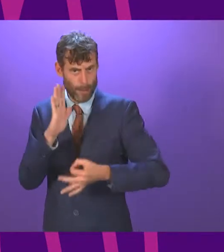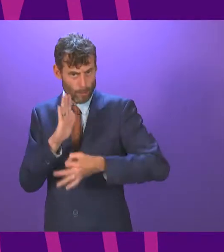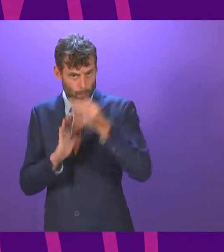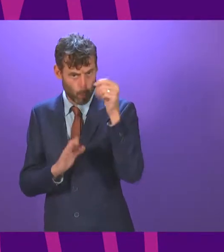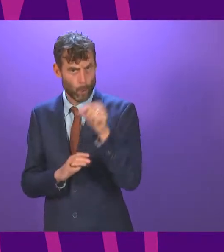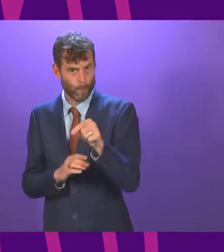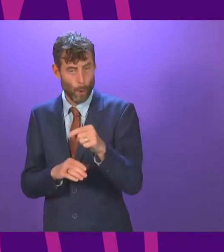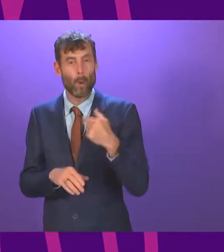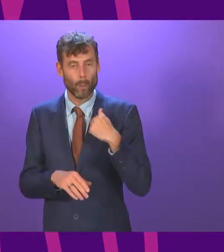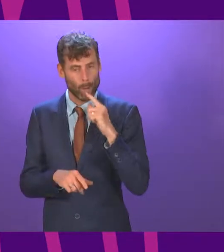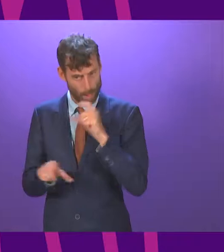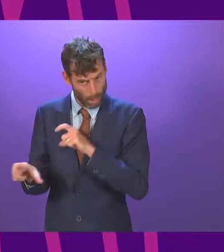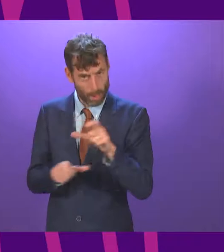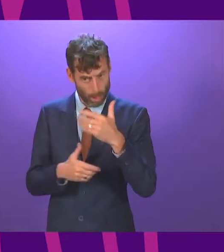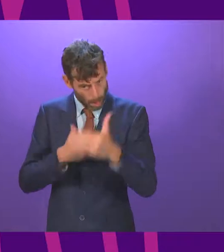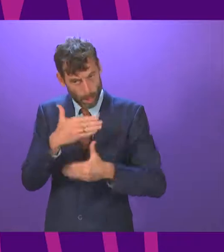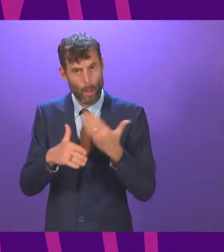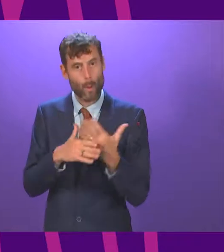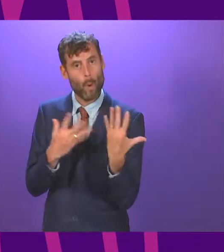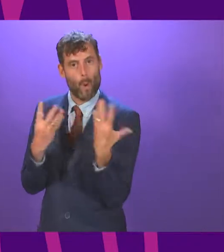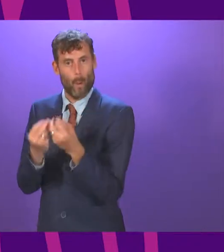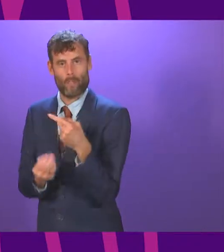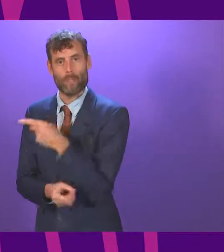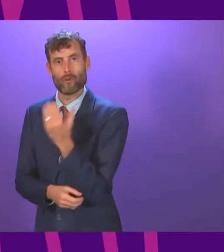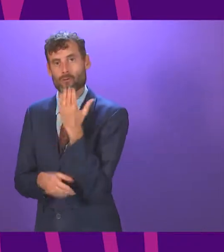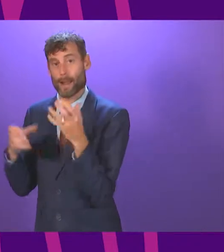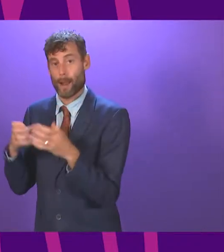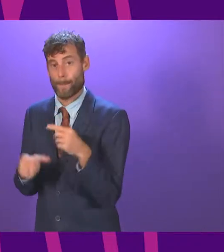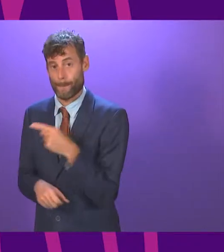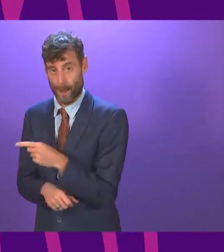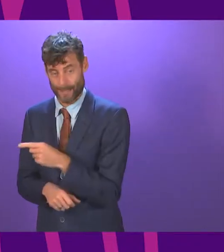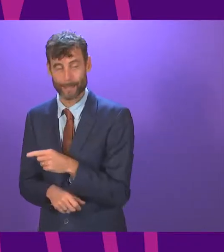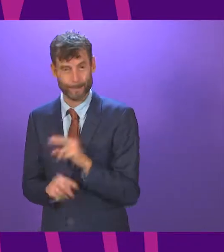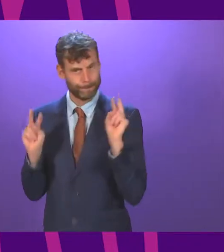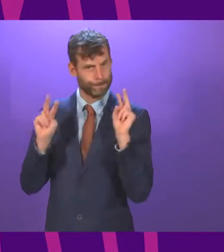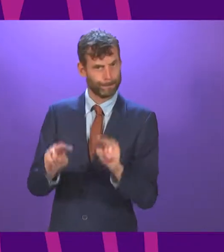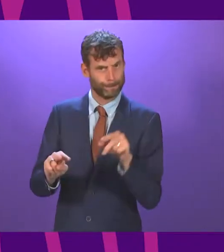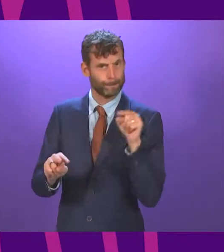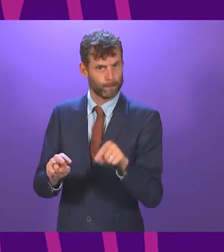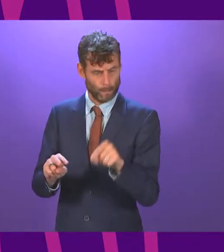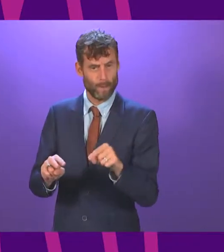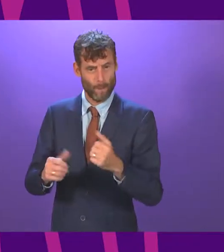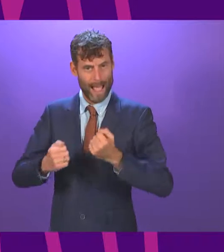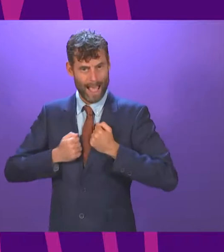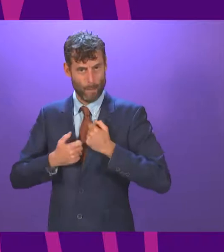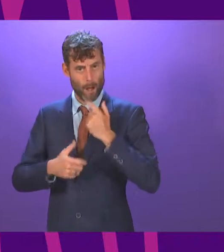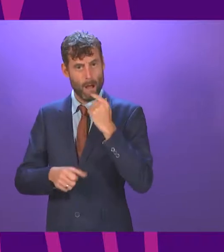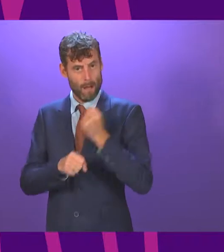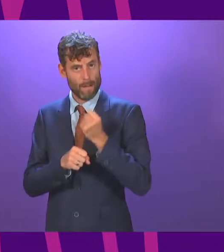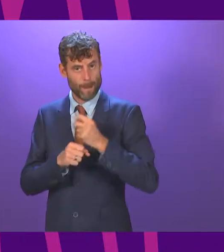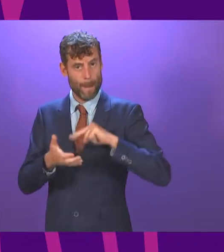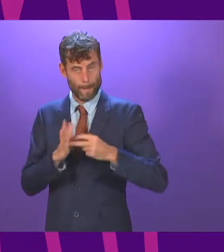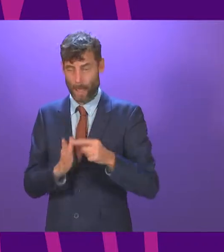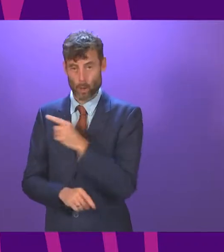colleagues from the Green Party and taking forward the partnership agreement which will influence much of our programme for Government and will